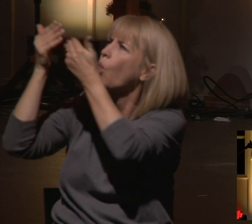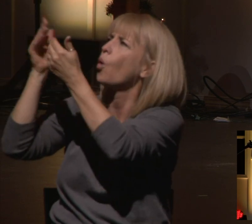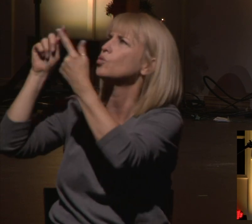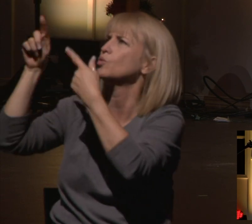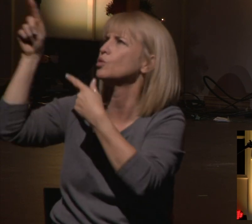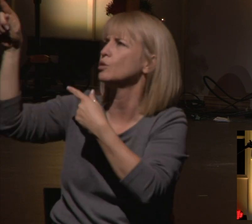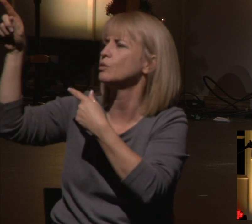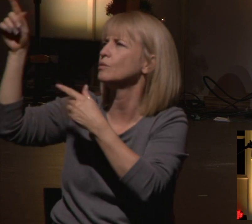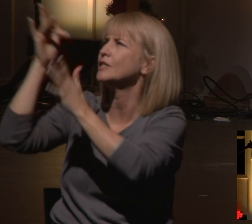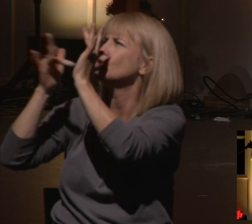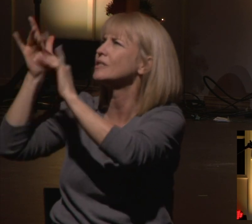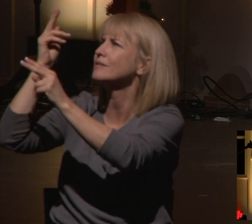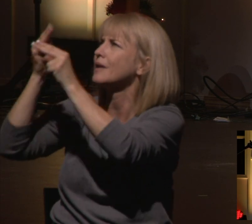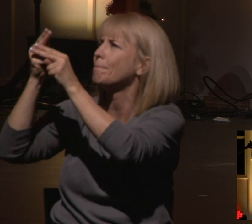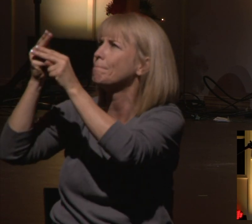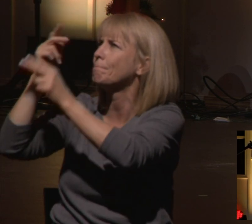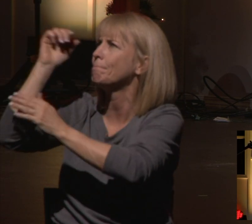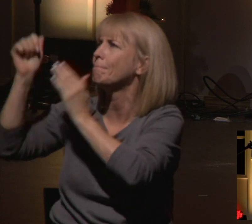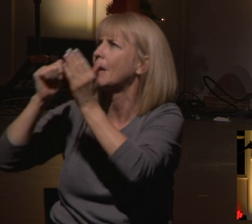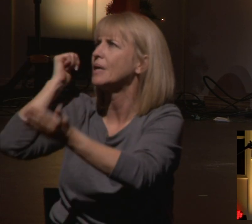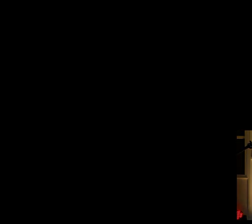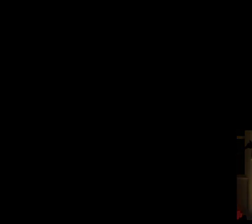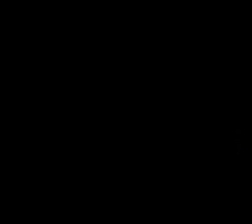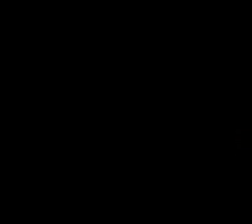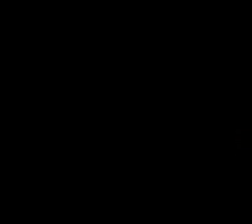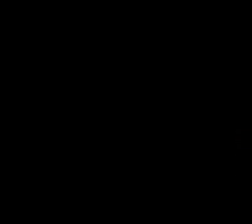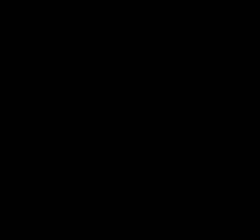It's in Jesus' name I pray. Amen.